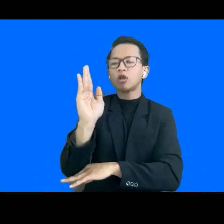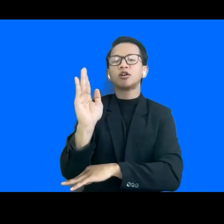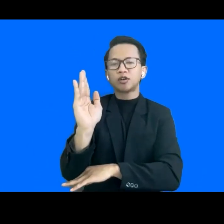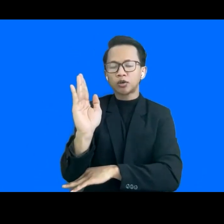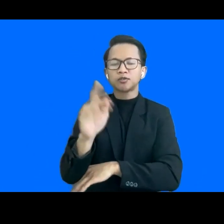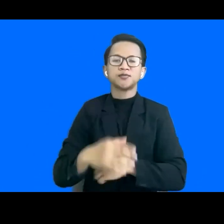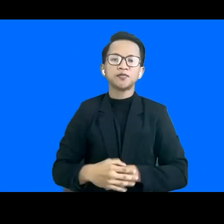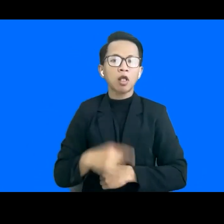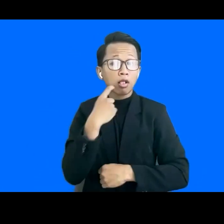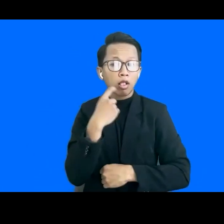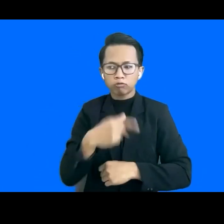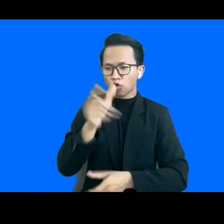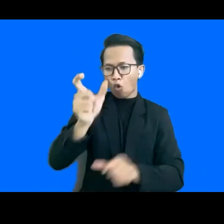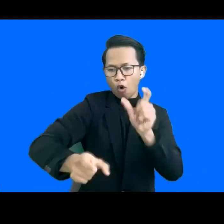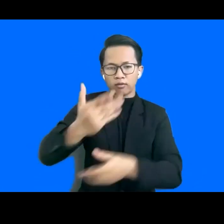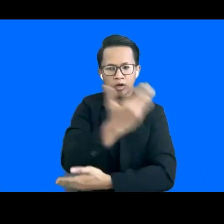tech.